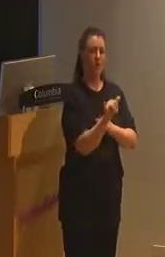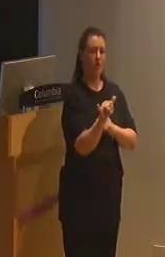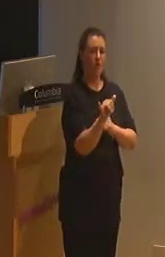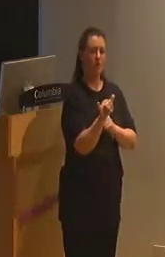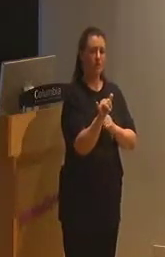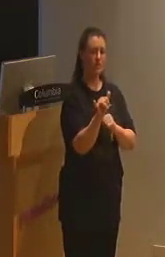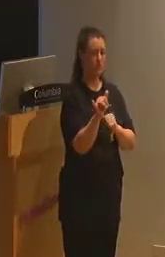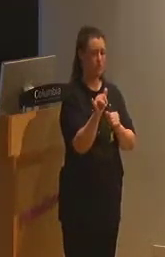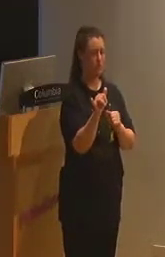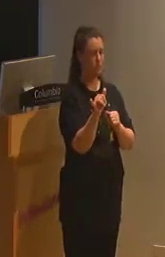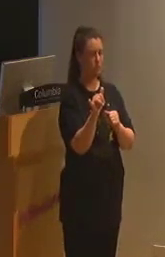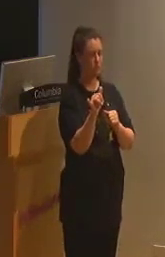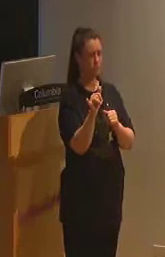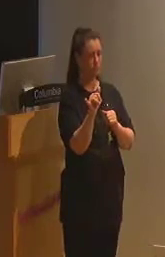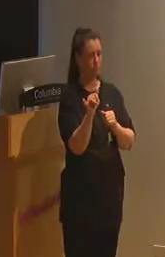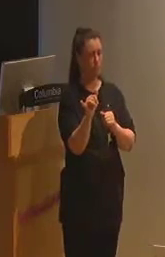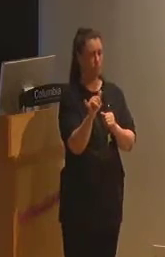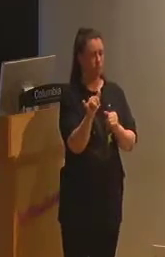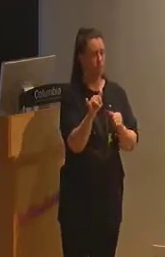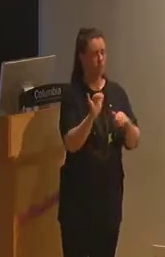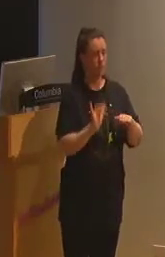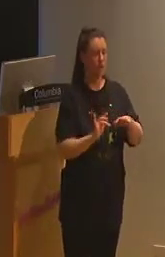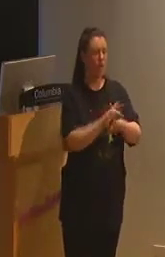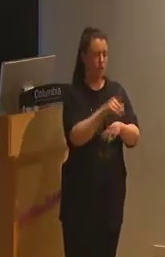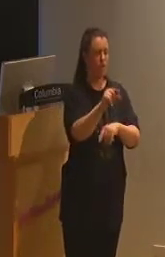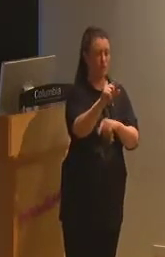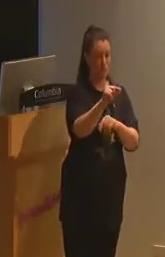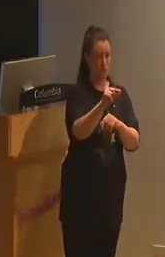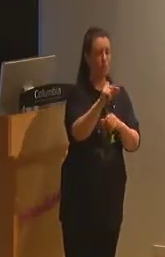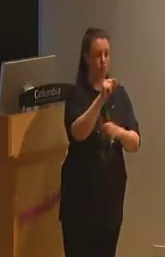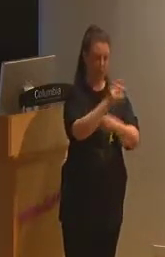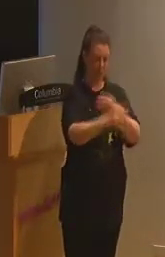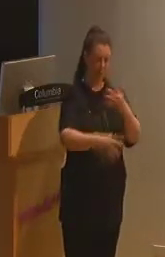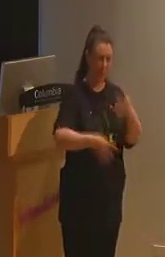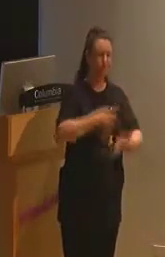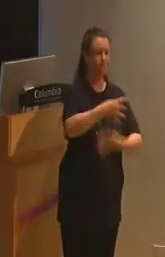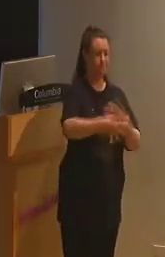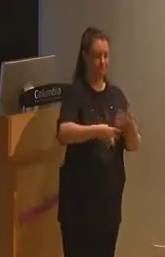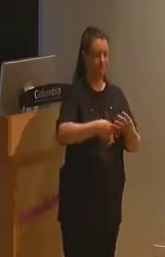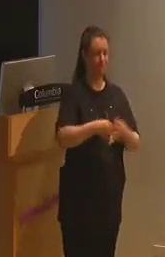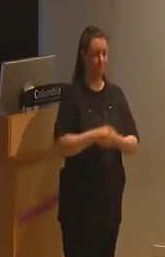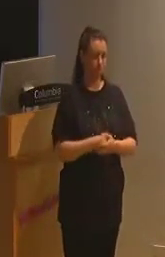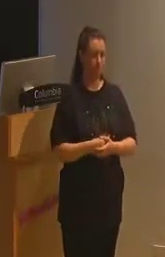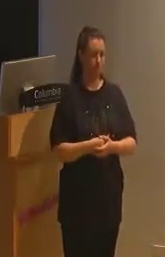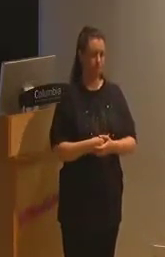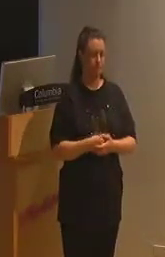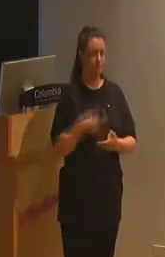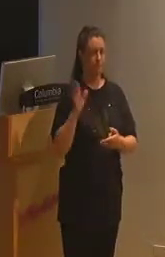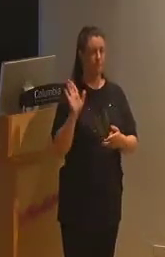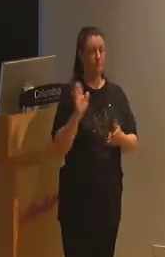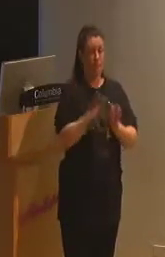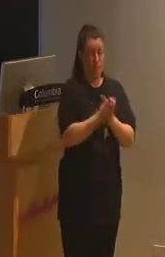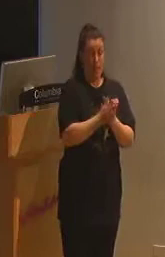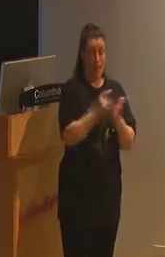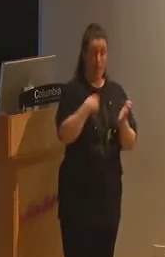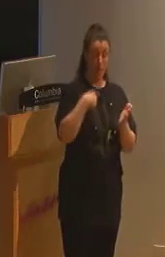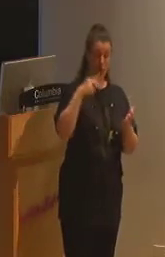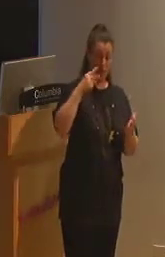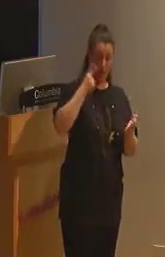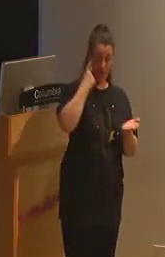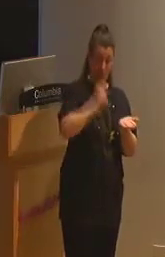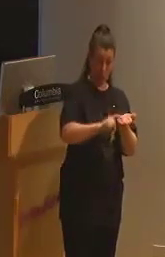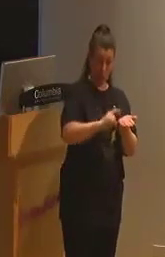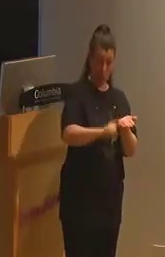20th century. In their book, Cultural Locations of Disability, Sharon L. Snyder and David T. Mitchell trace the construction of biological